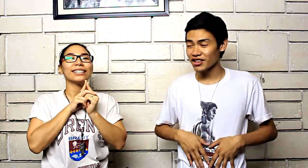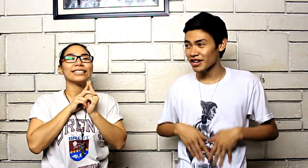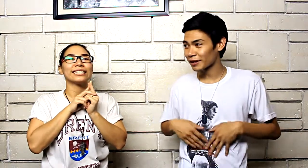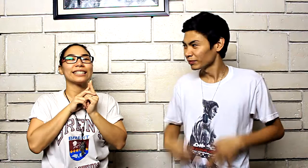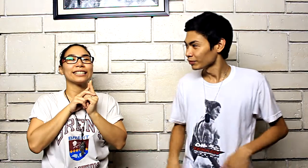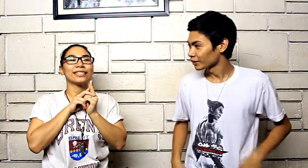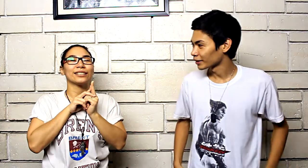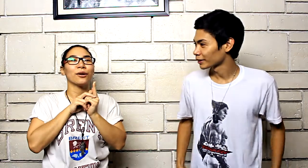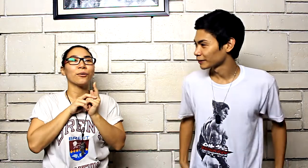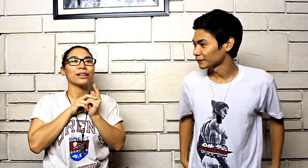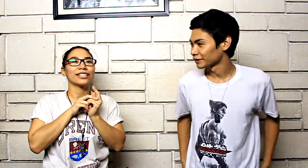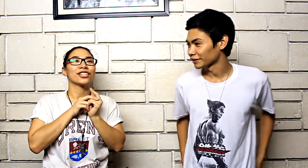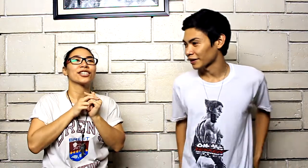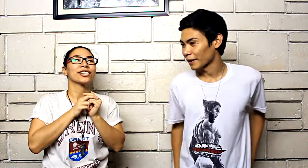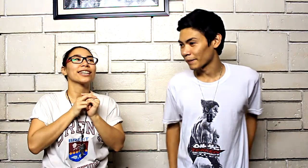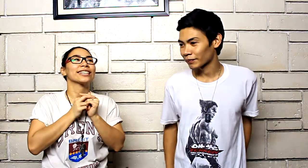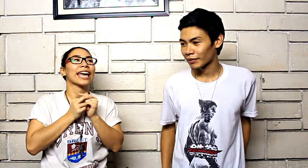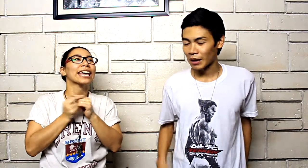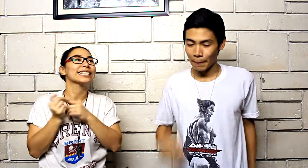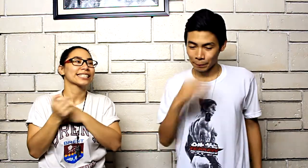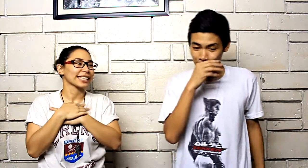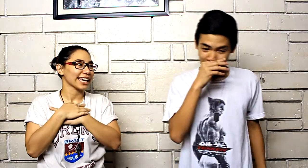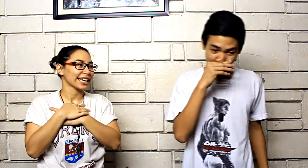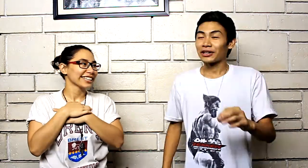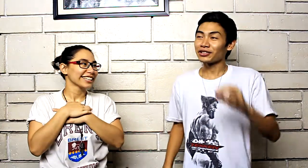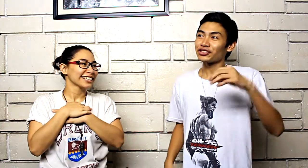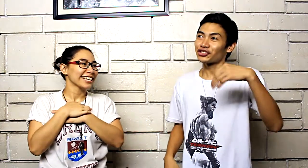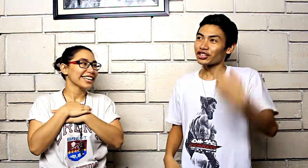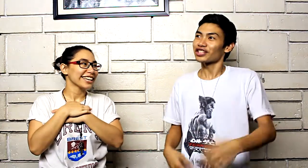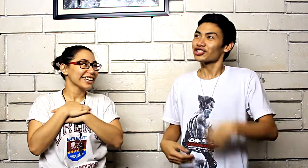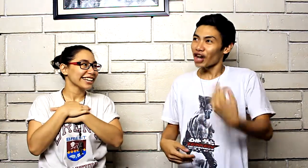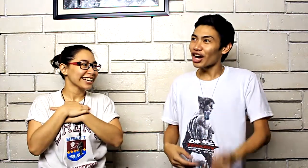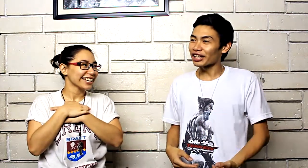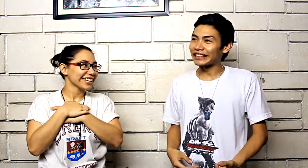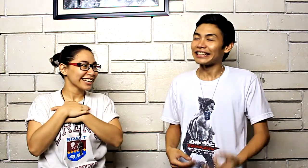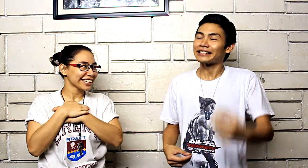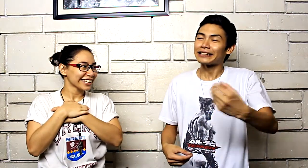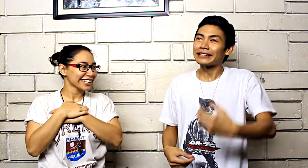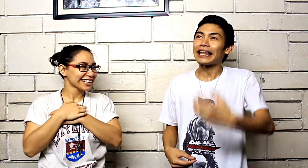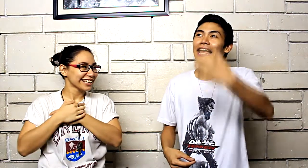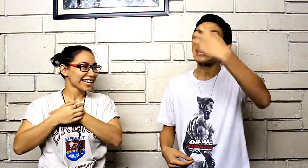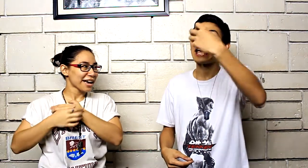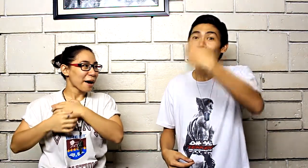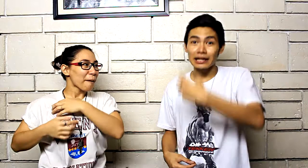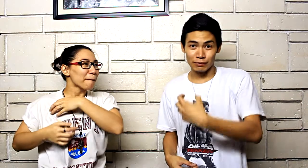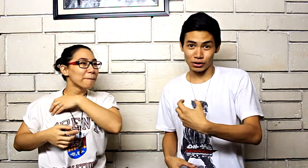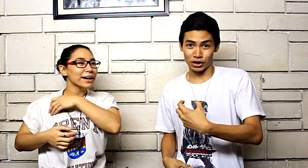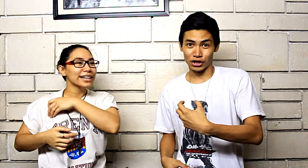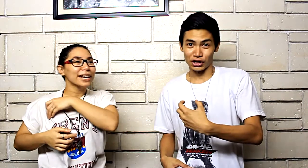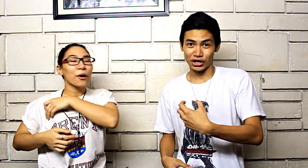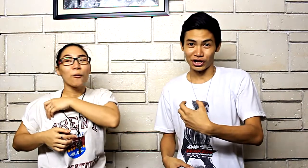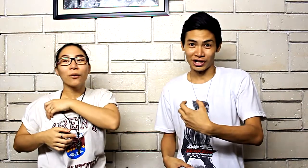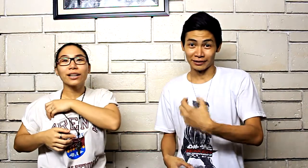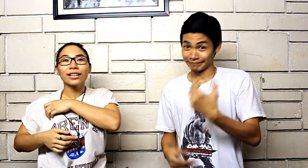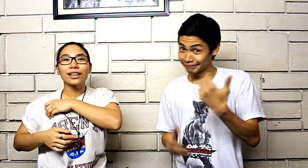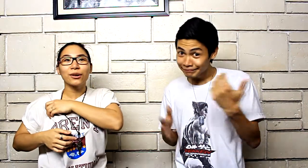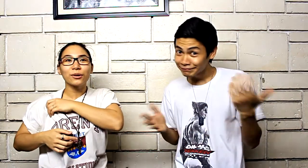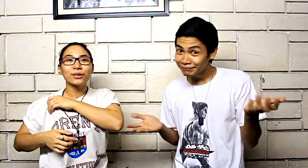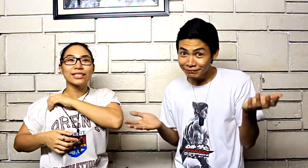know what shit tastes like cause it's still chocolate it's still edible but what what goes